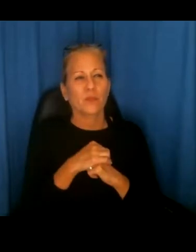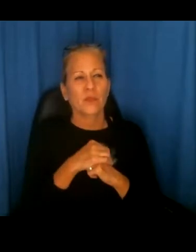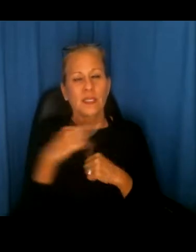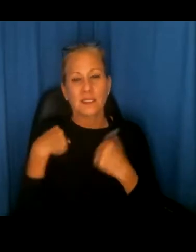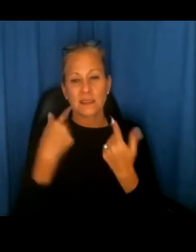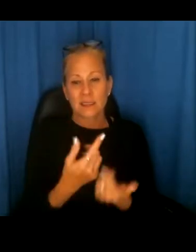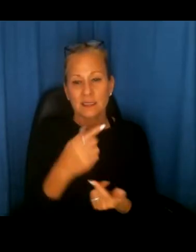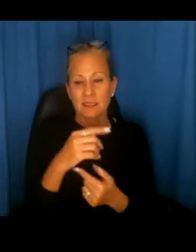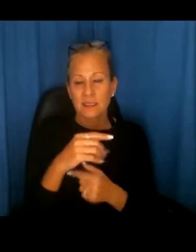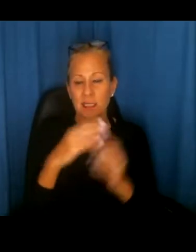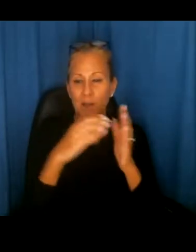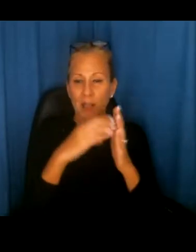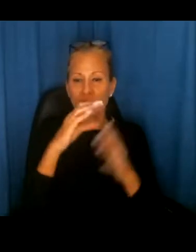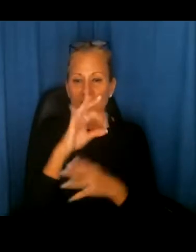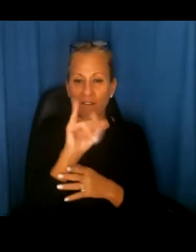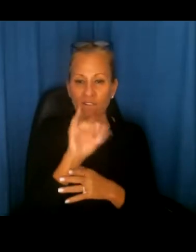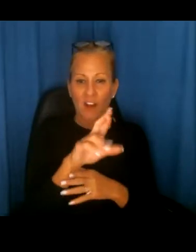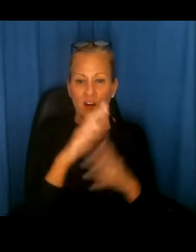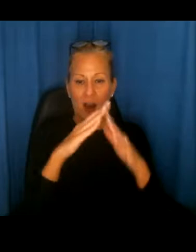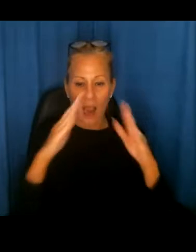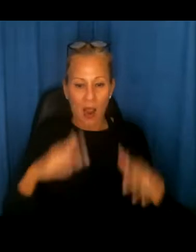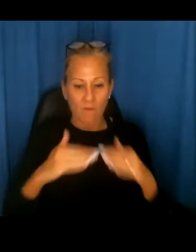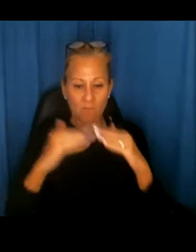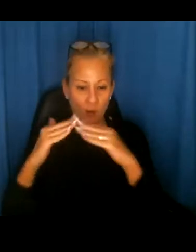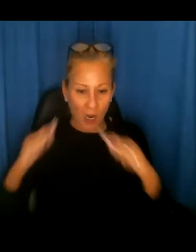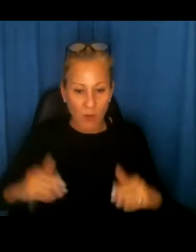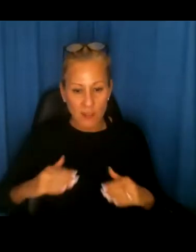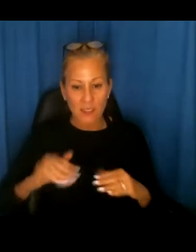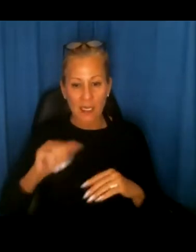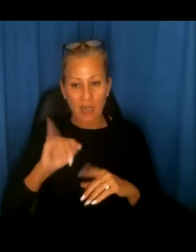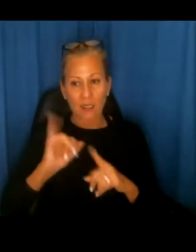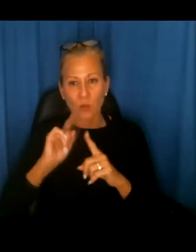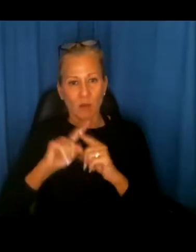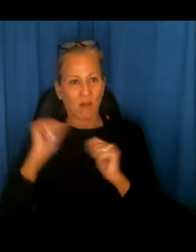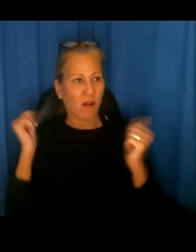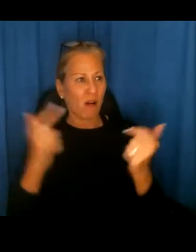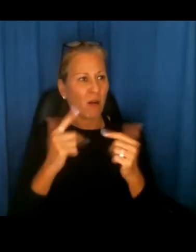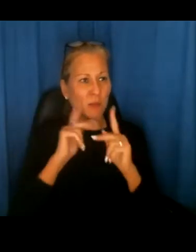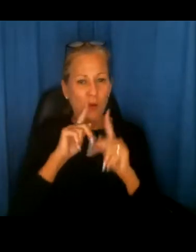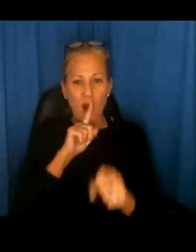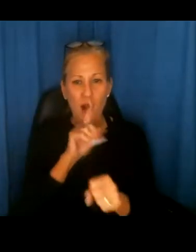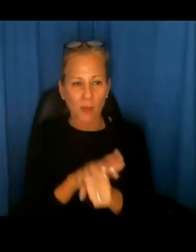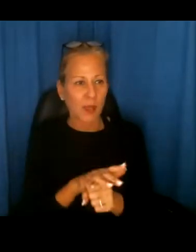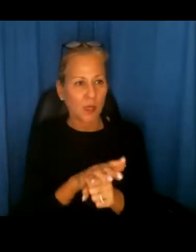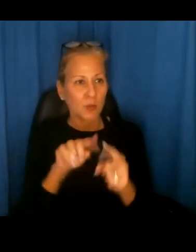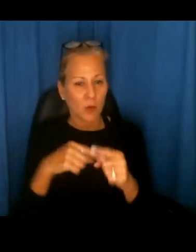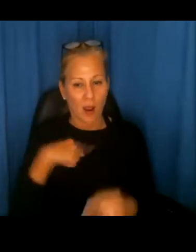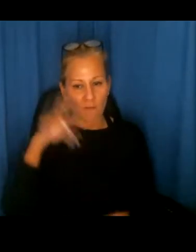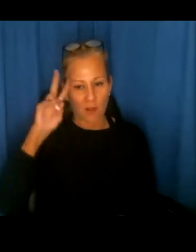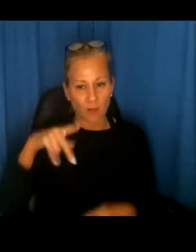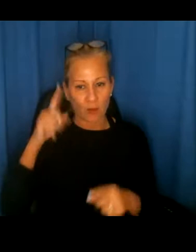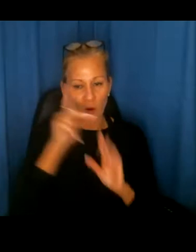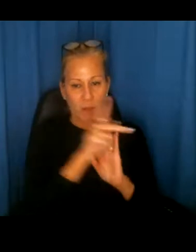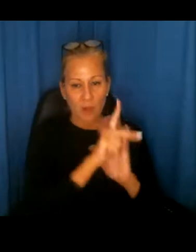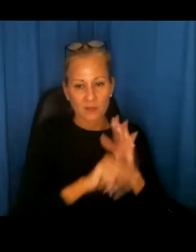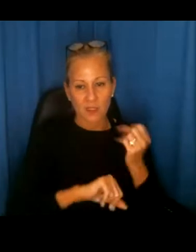Housing Act, uh, what all housing providers really are obligated to do. Um, uh, I'm the vice president for policy